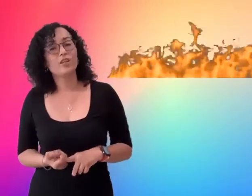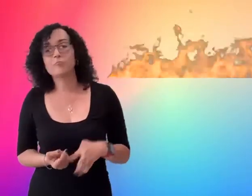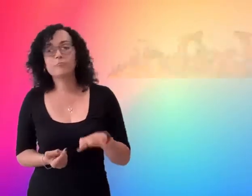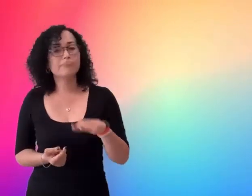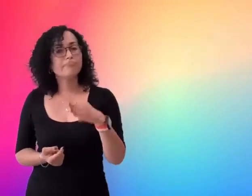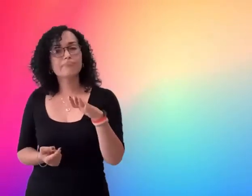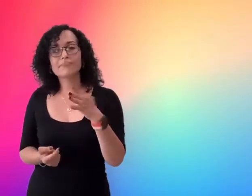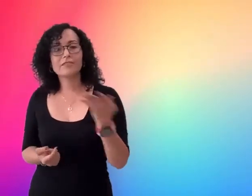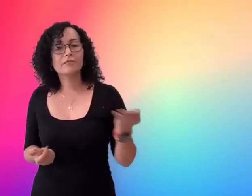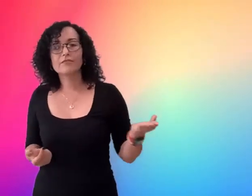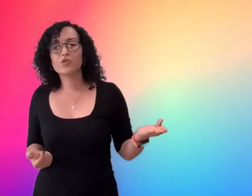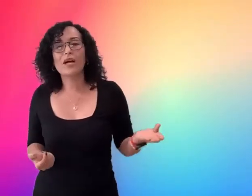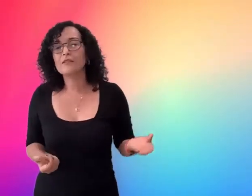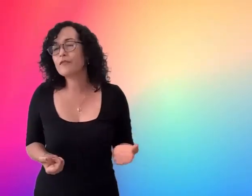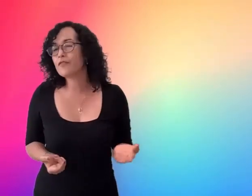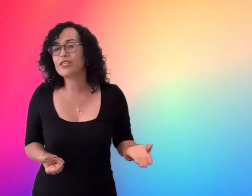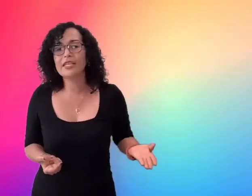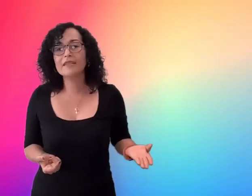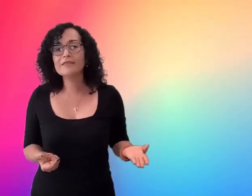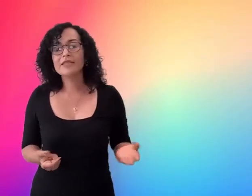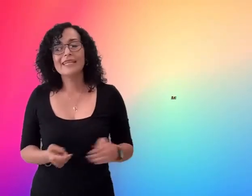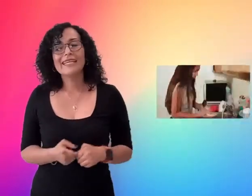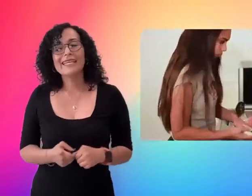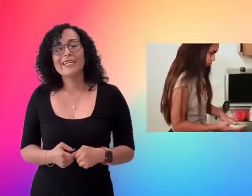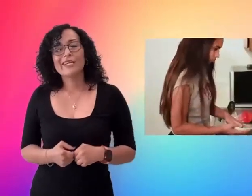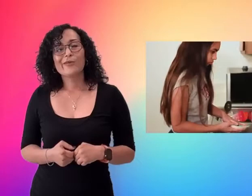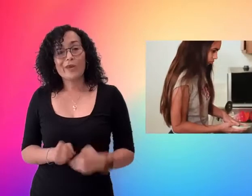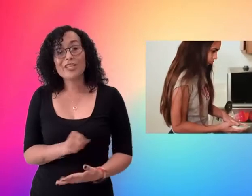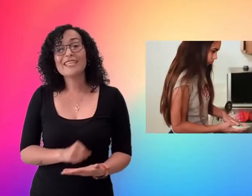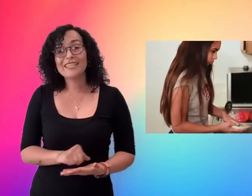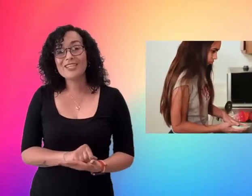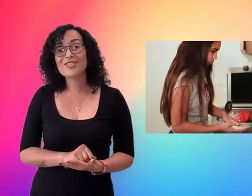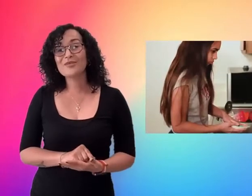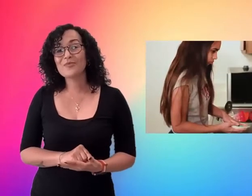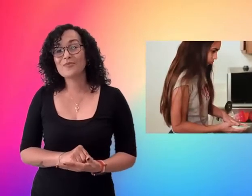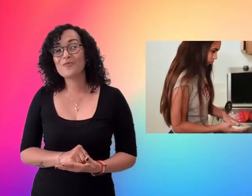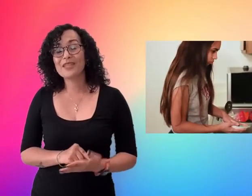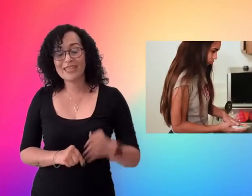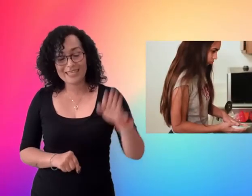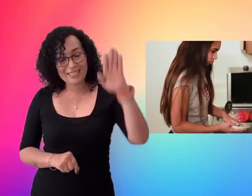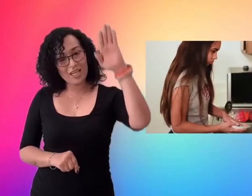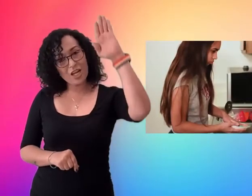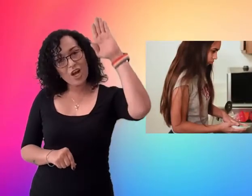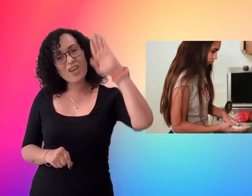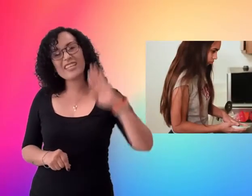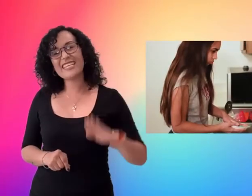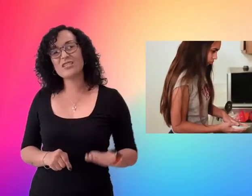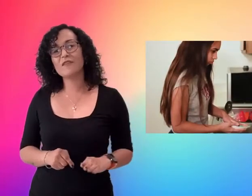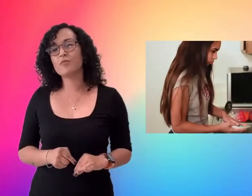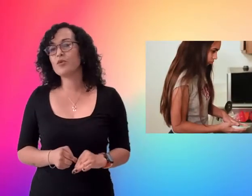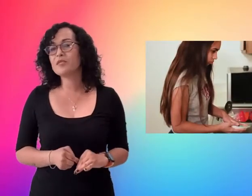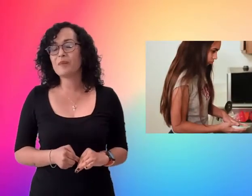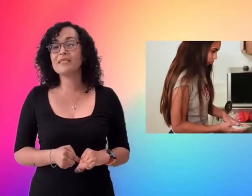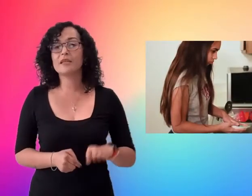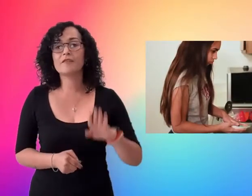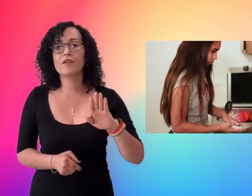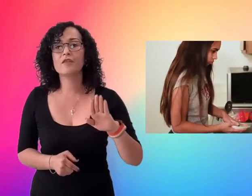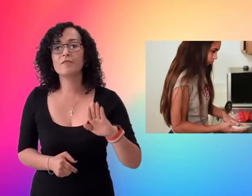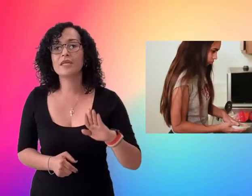of 12 13 washing the dishes with this long list of verbs pasted in front of me